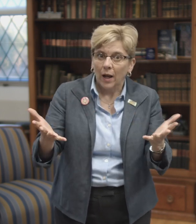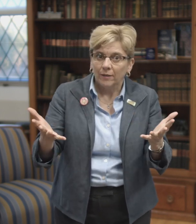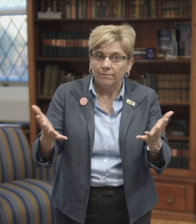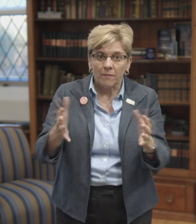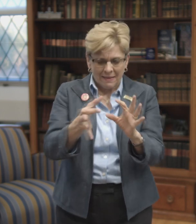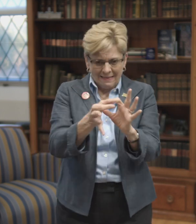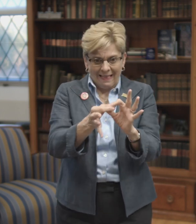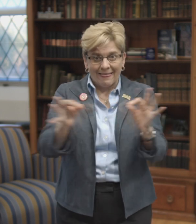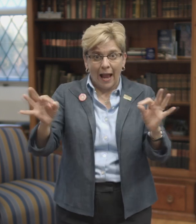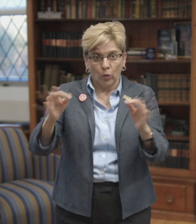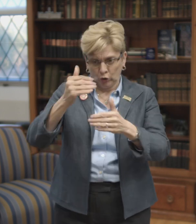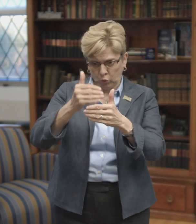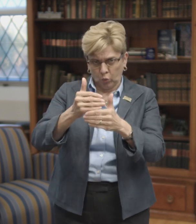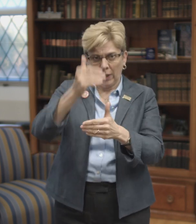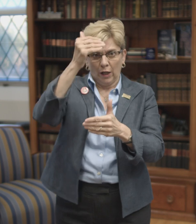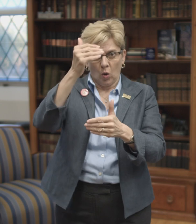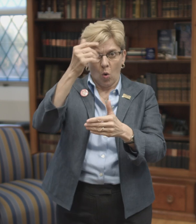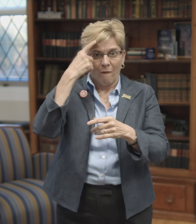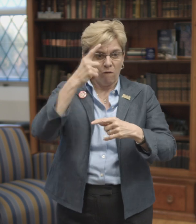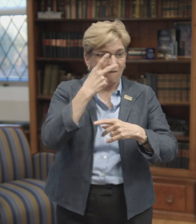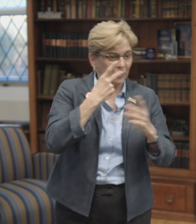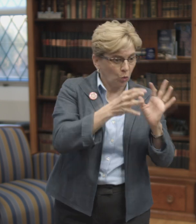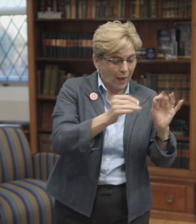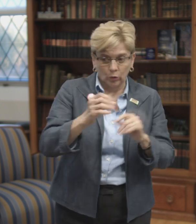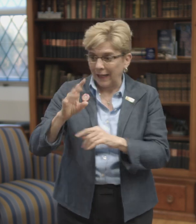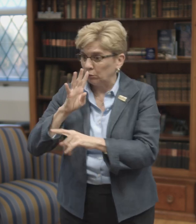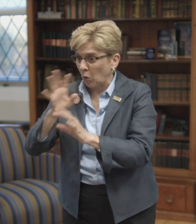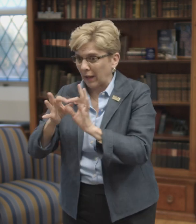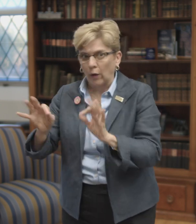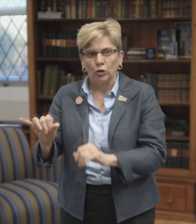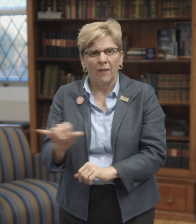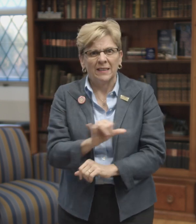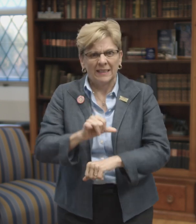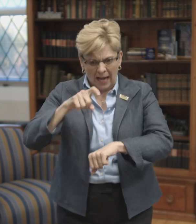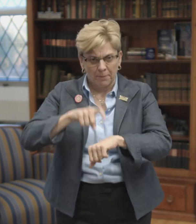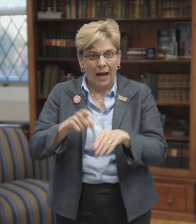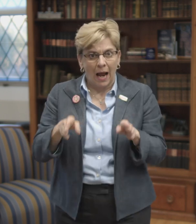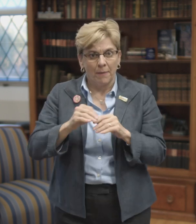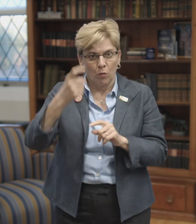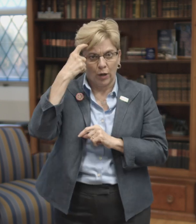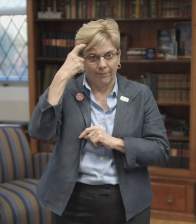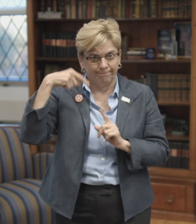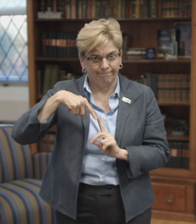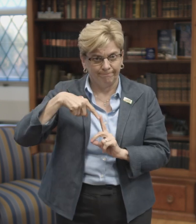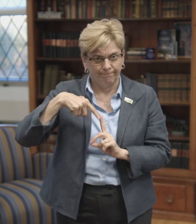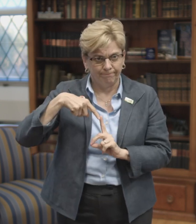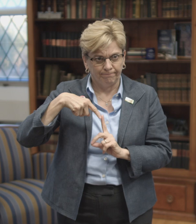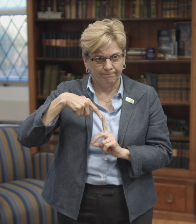So by that, we know that the window for language acquisition, be it a spoken language or a sign language, occurs at the same time